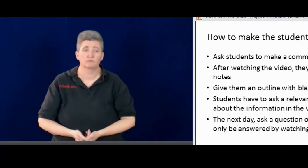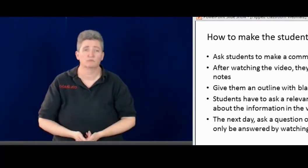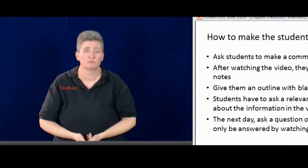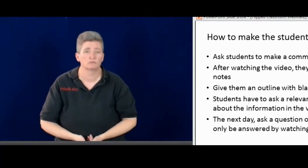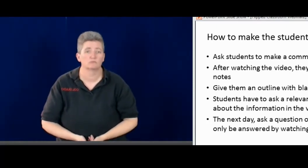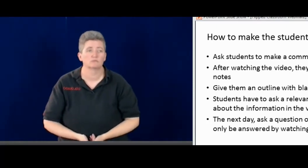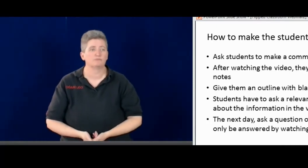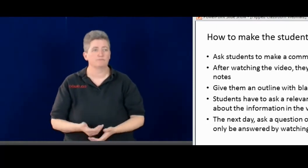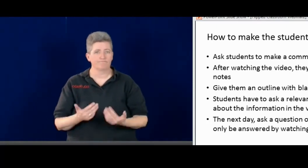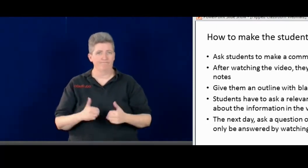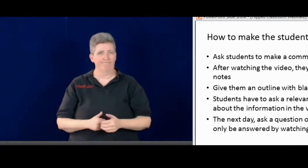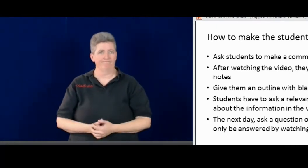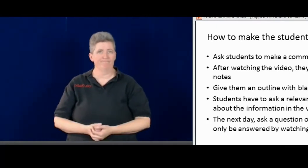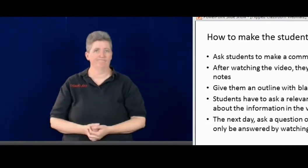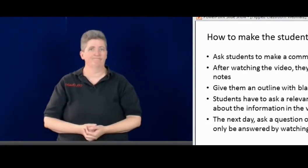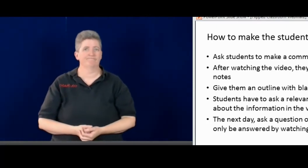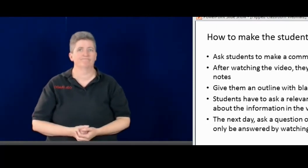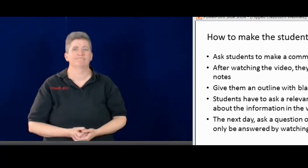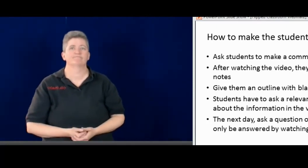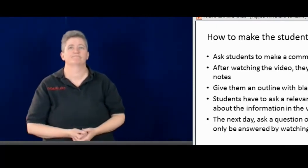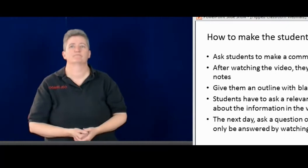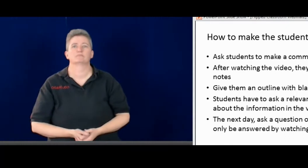if they watch the video or not.